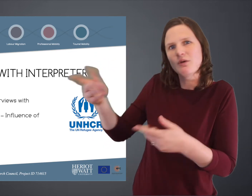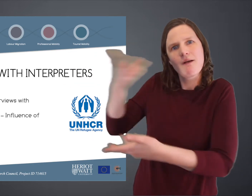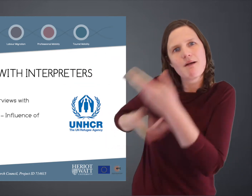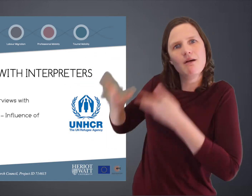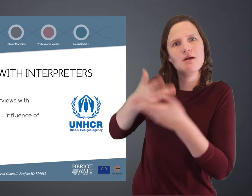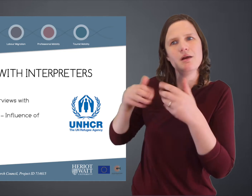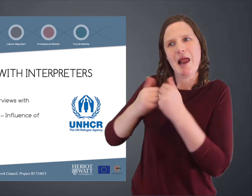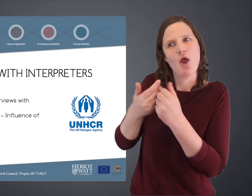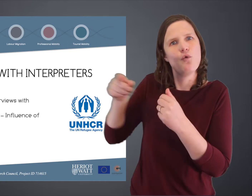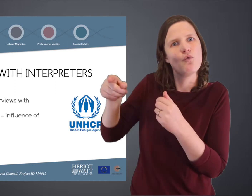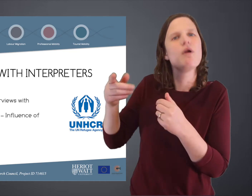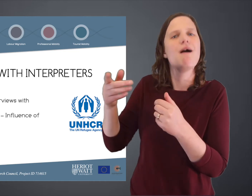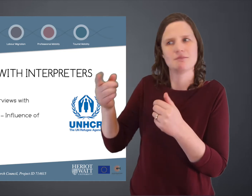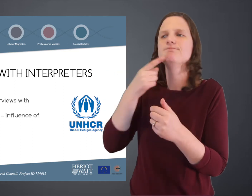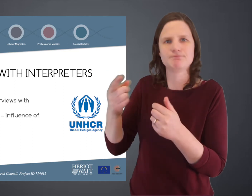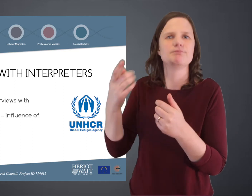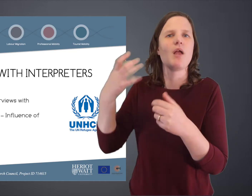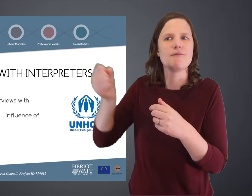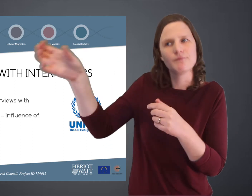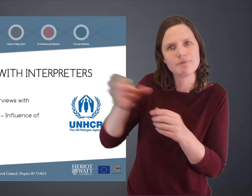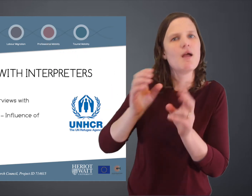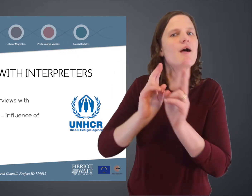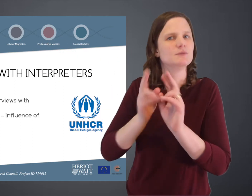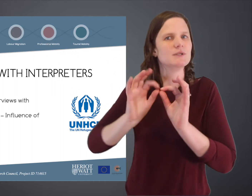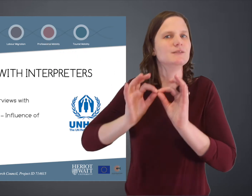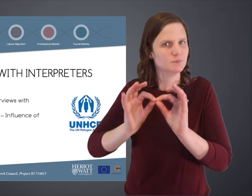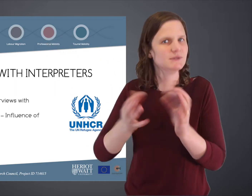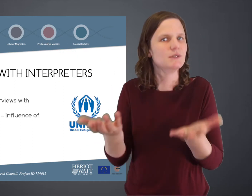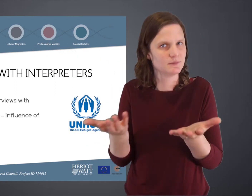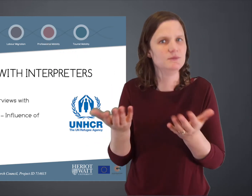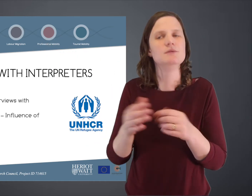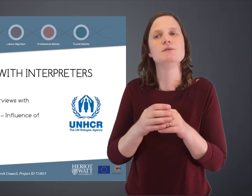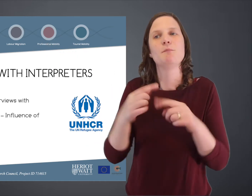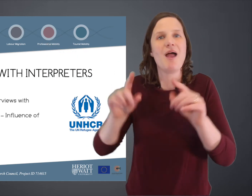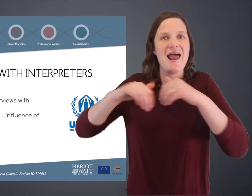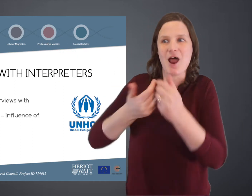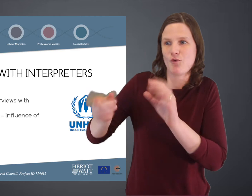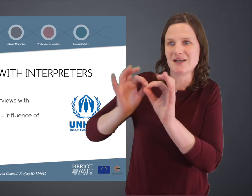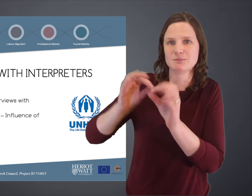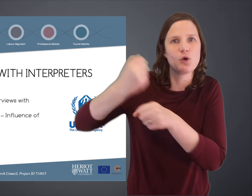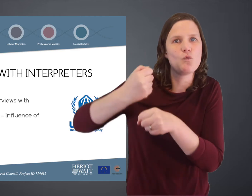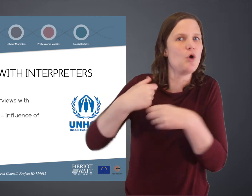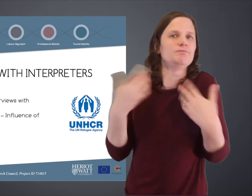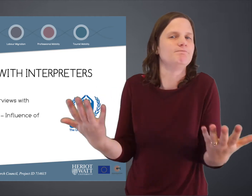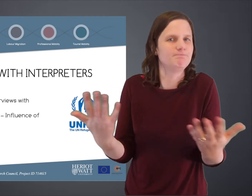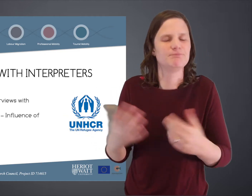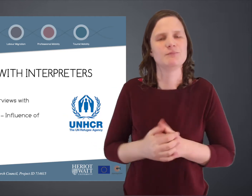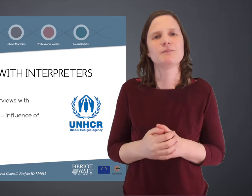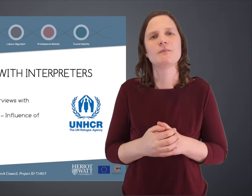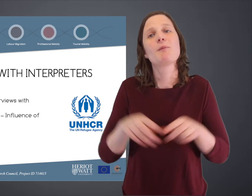can't describe it to you firsthand. But my participants described to me that when they had gone for their interview, there was an interpreter there working. But